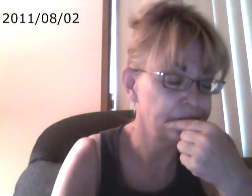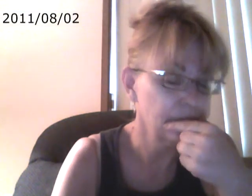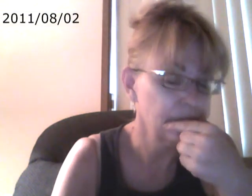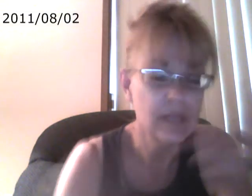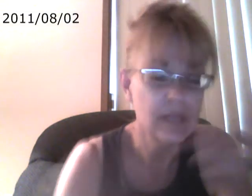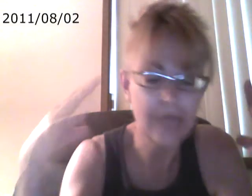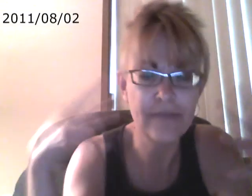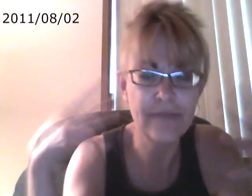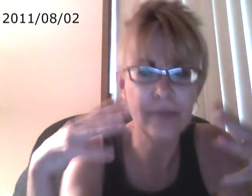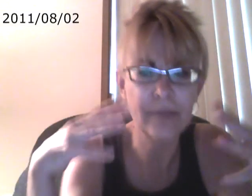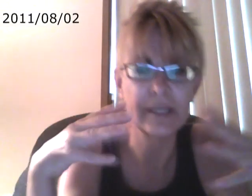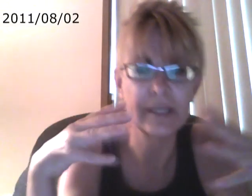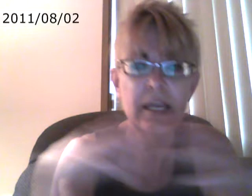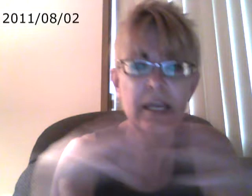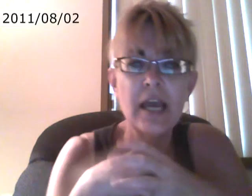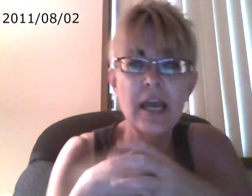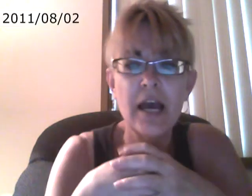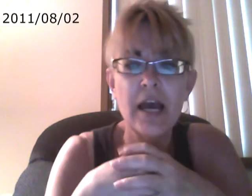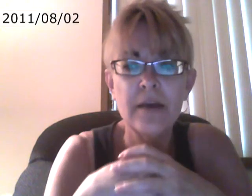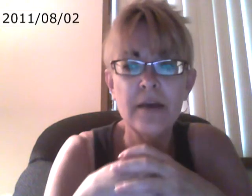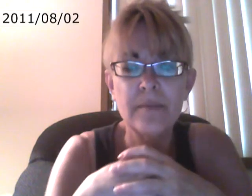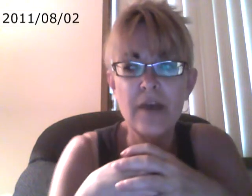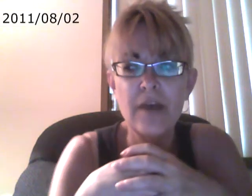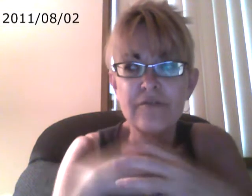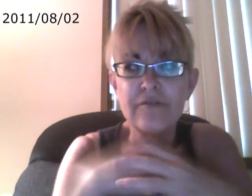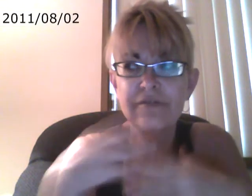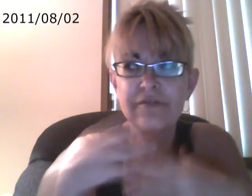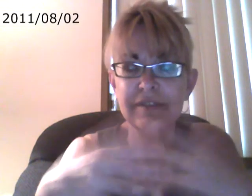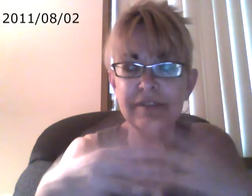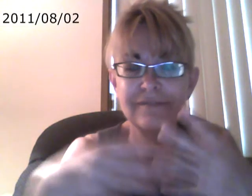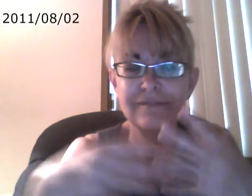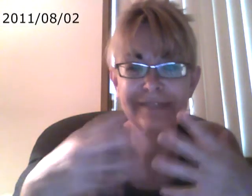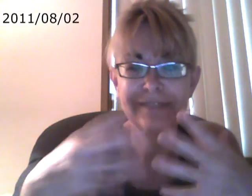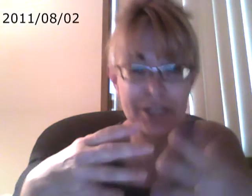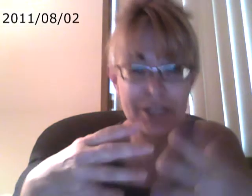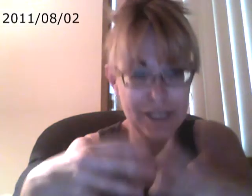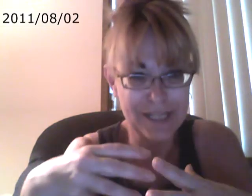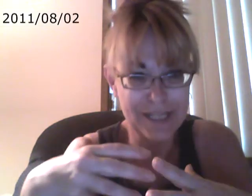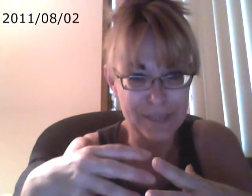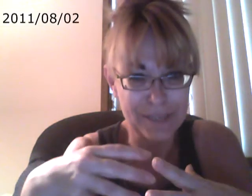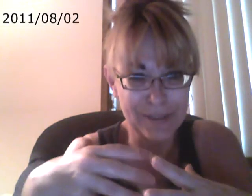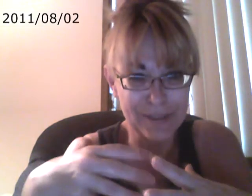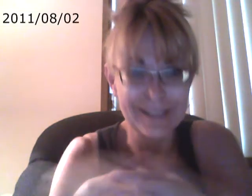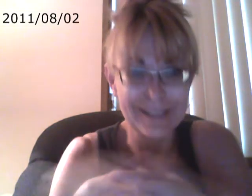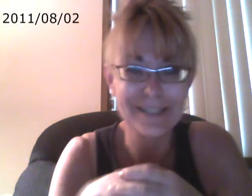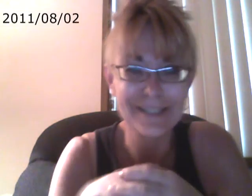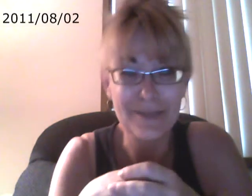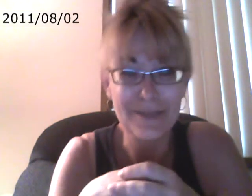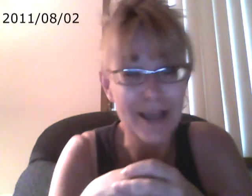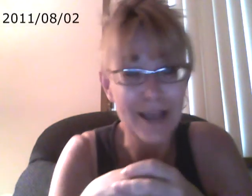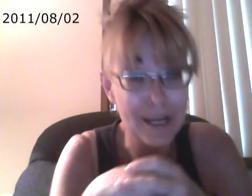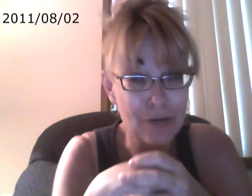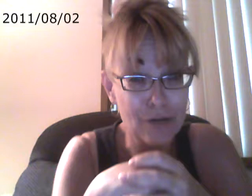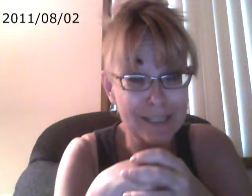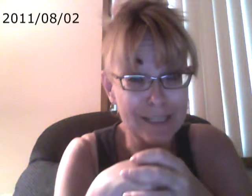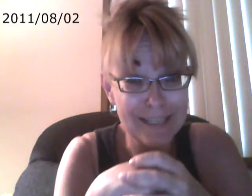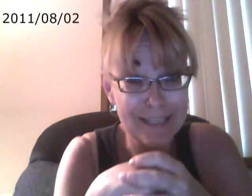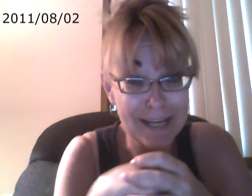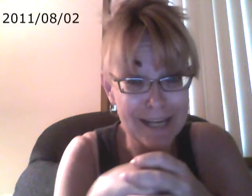That family of disability is something I know inside and out.